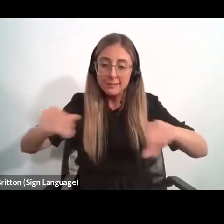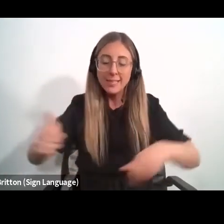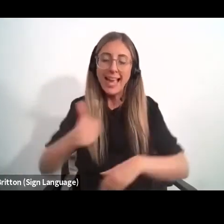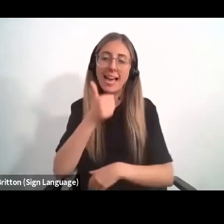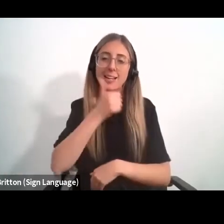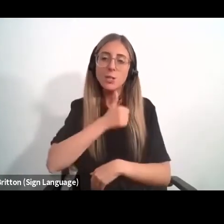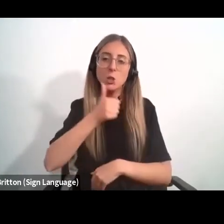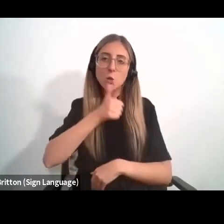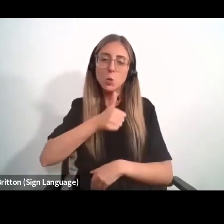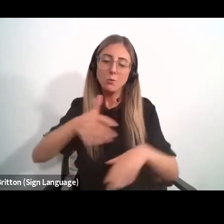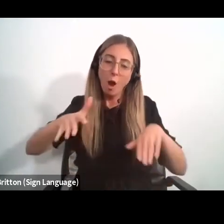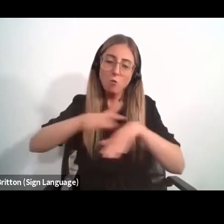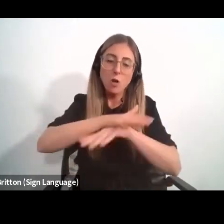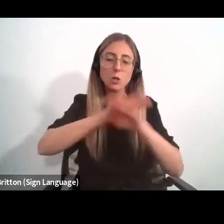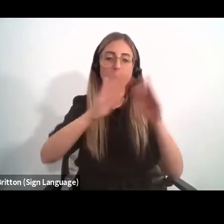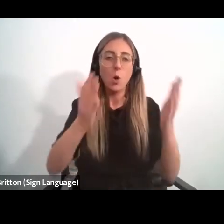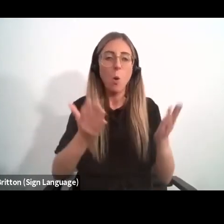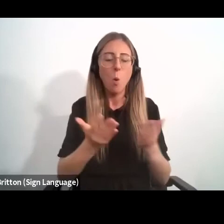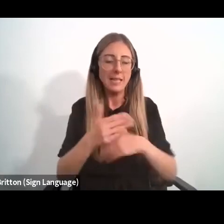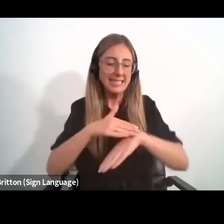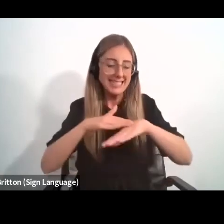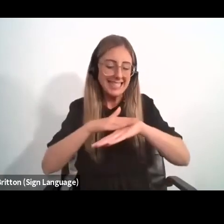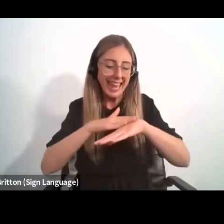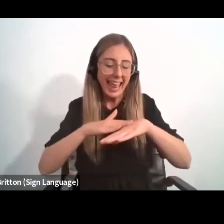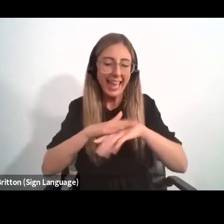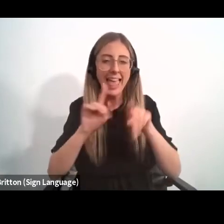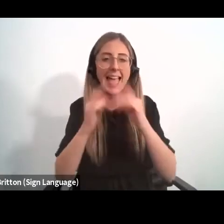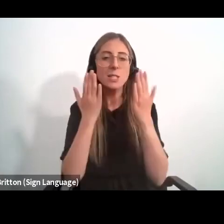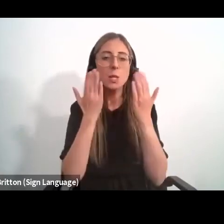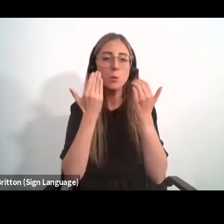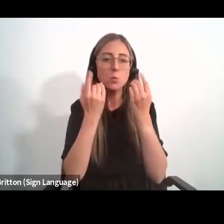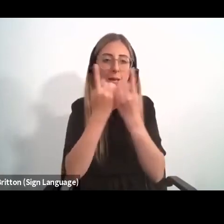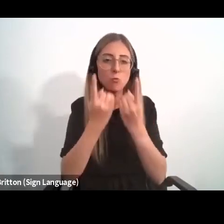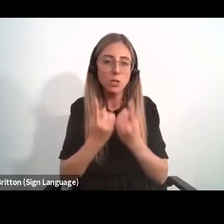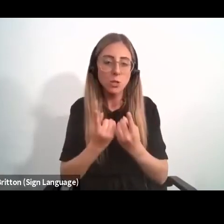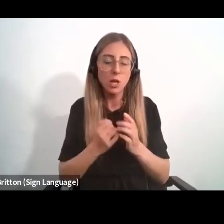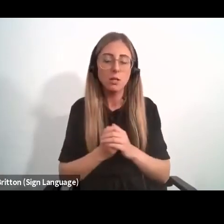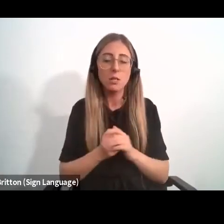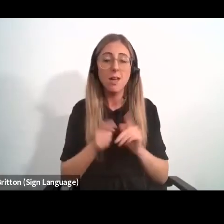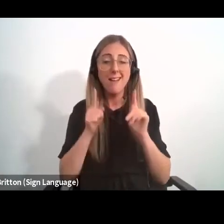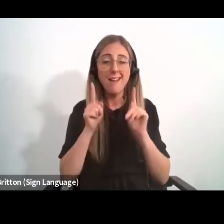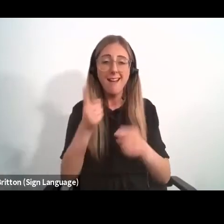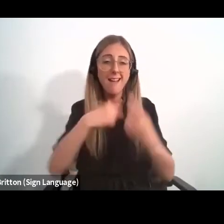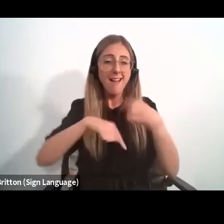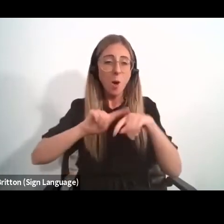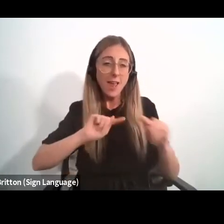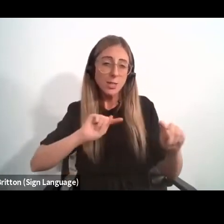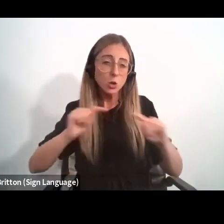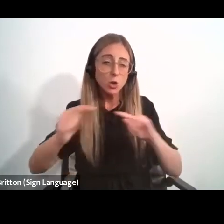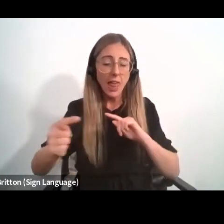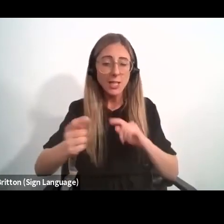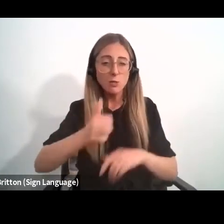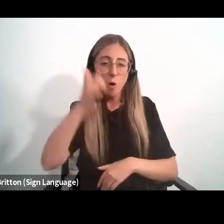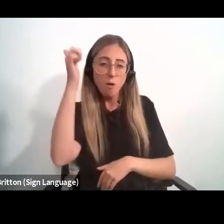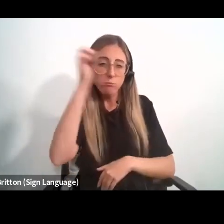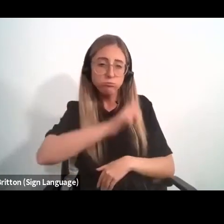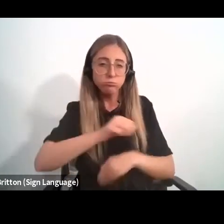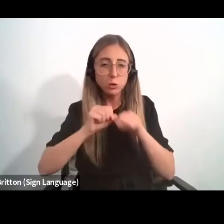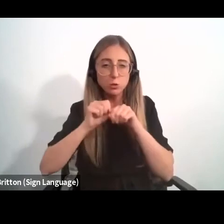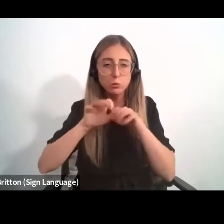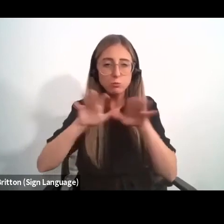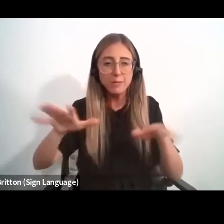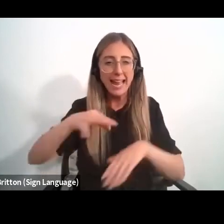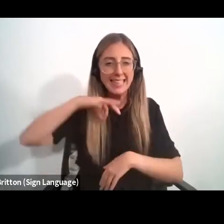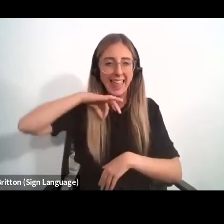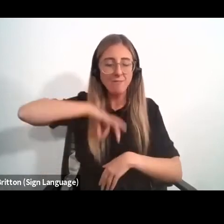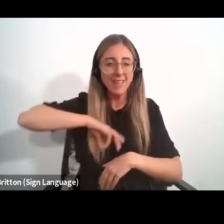used commercially across the globe in skin and beauty products. The challenge for ambitious initiative is to spread investment